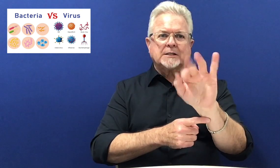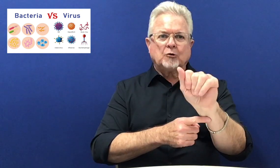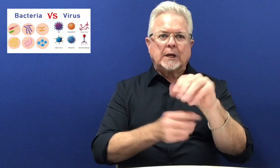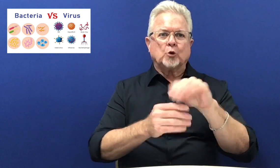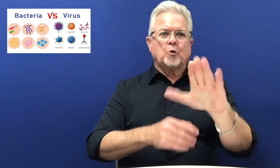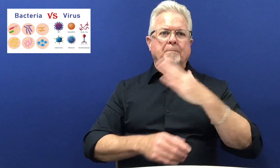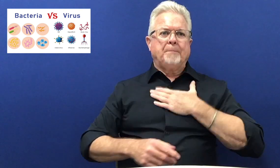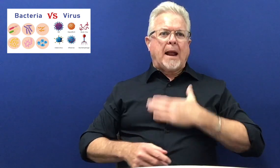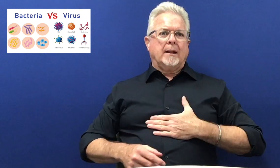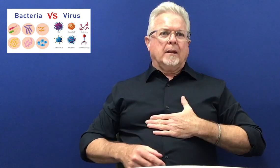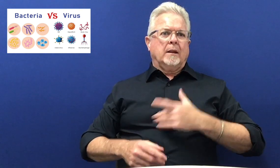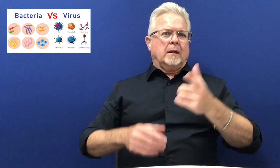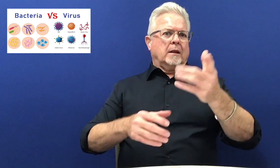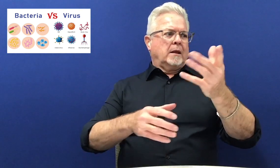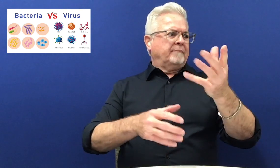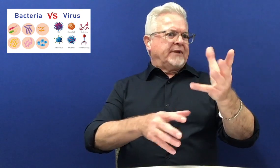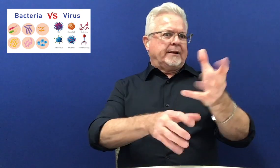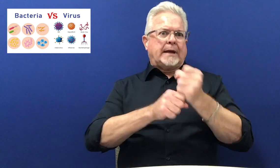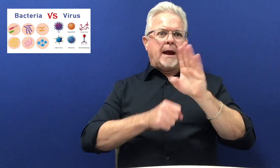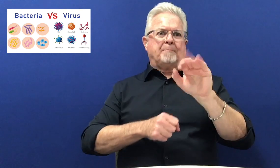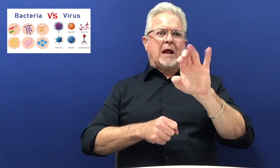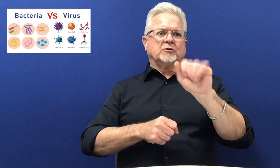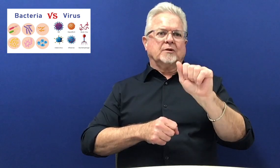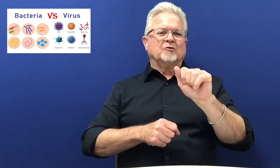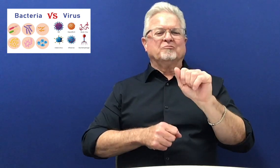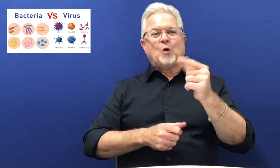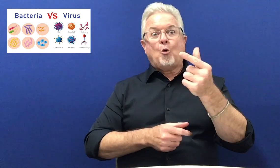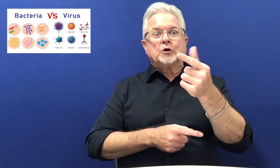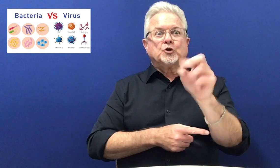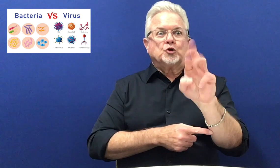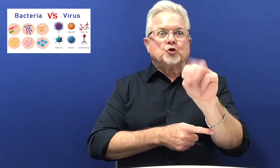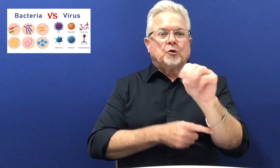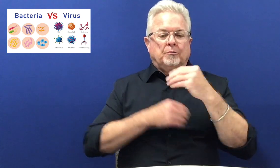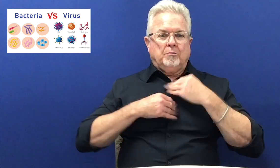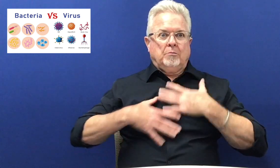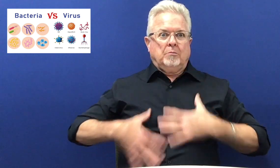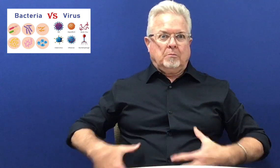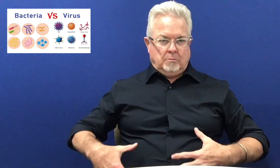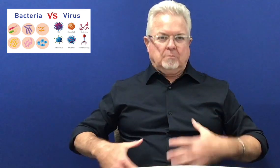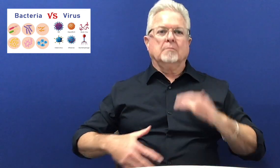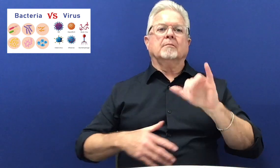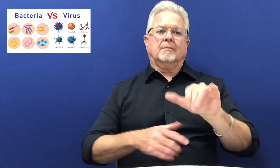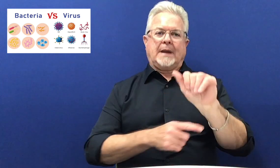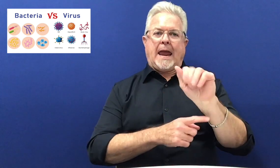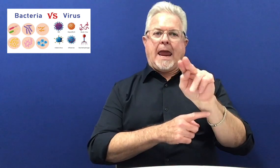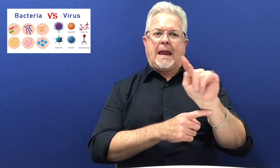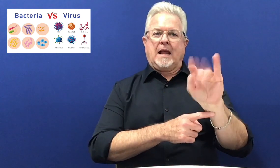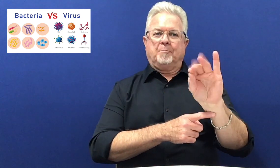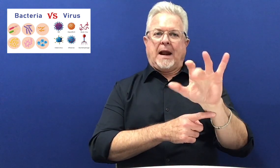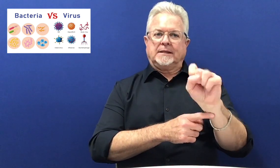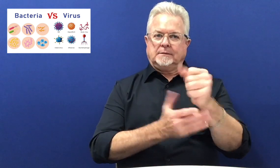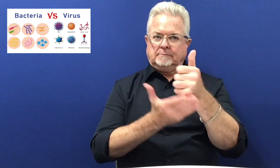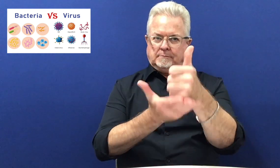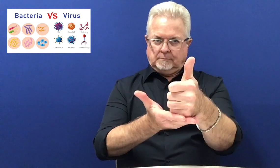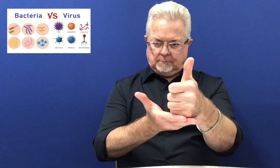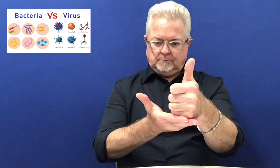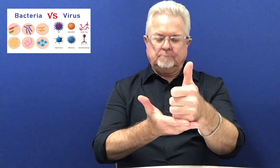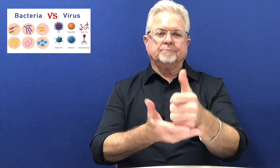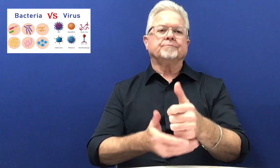They fight bacteria. So if you get a bacteria or a germ, antibiotics typically